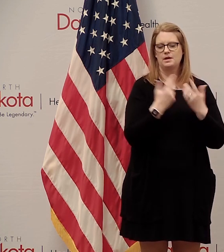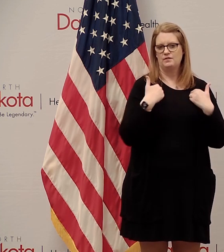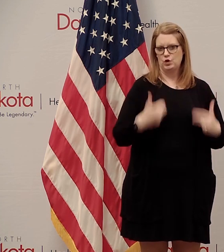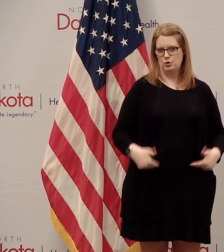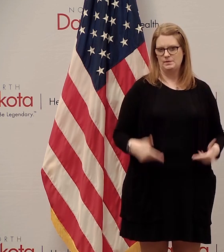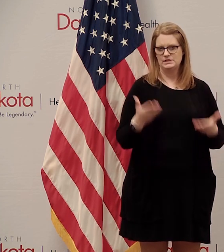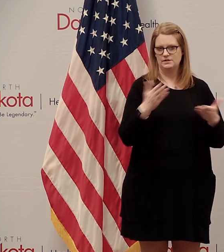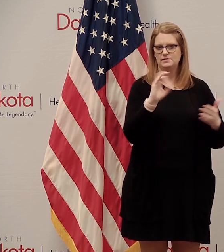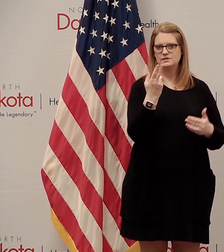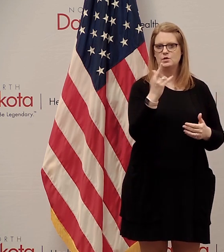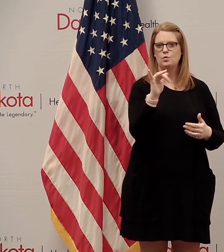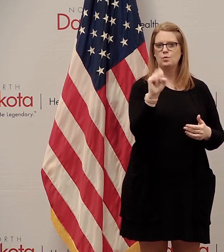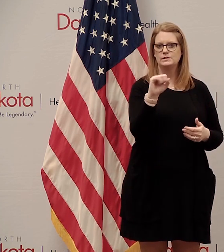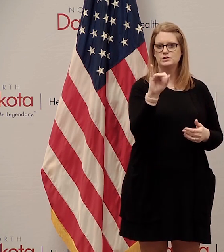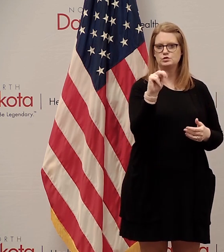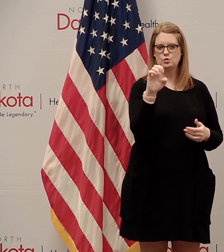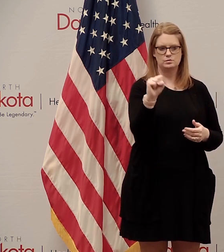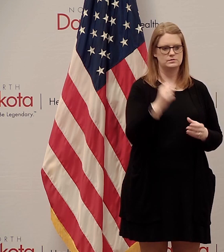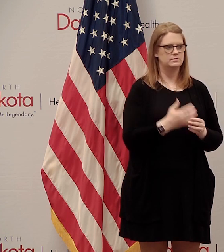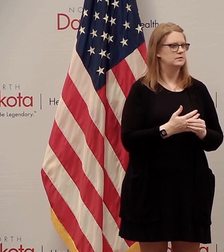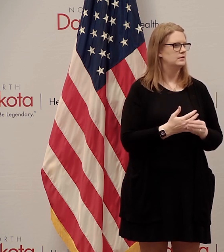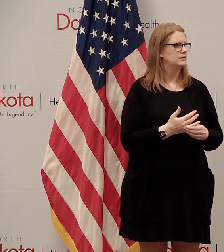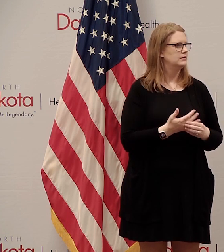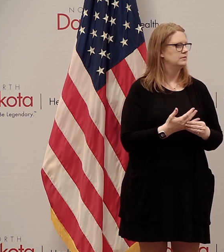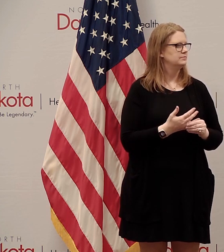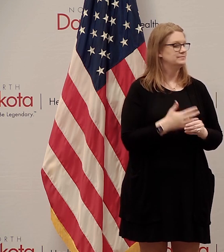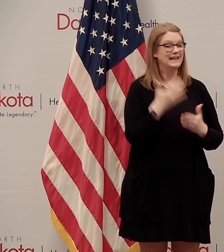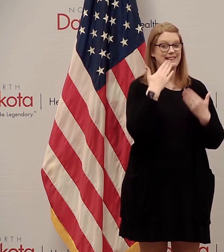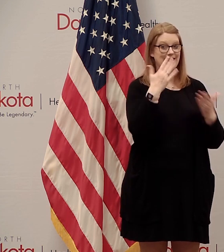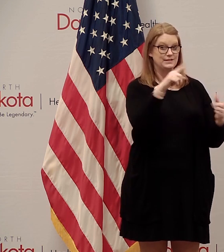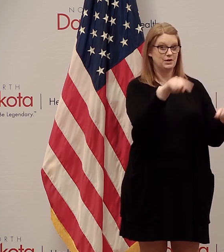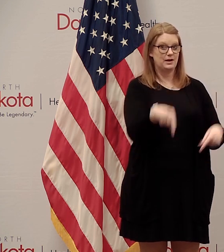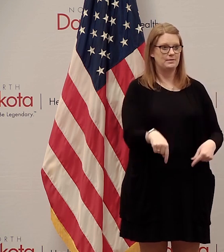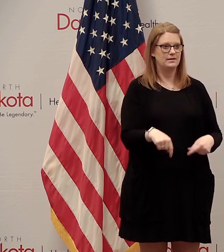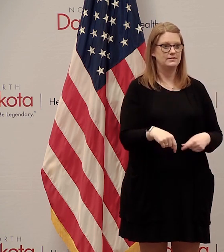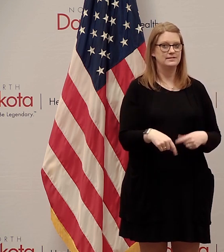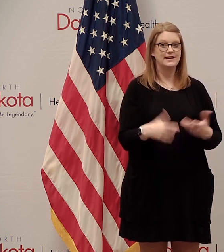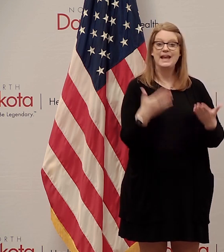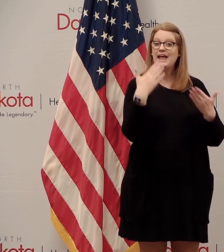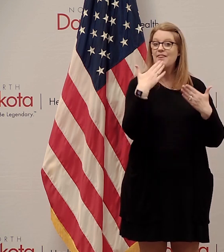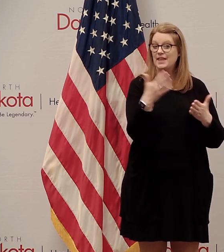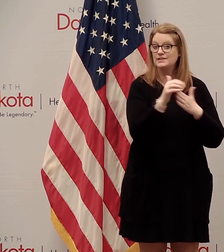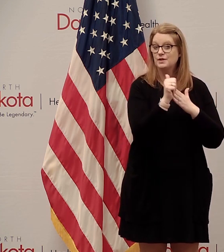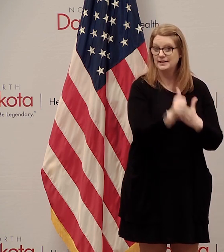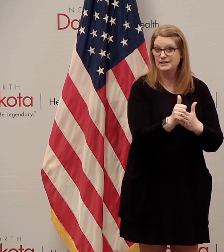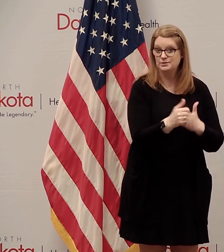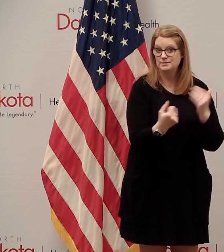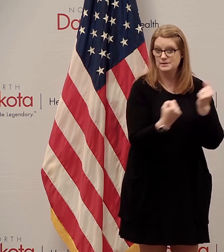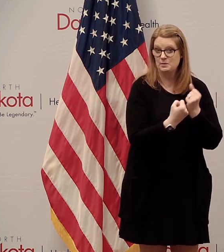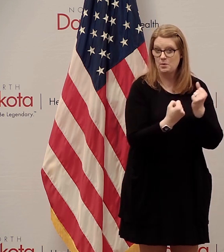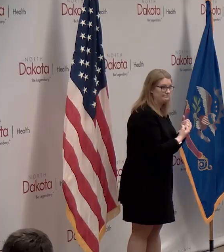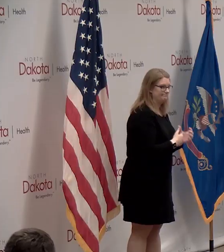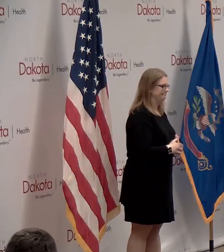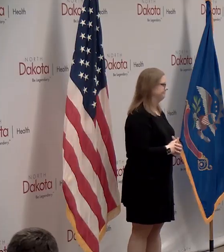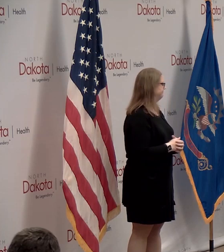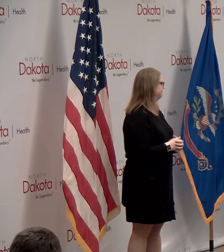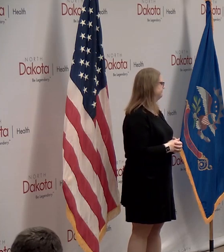human services chris jones chris thanks for being here today and thanks for your leadership on this important issue